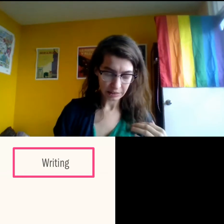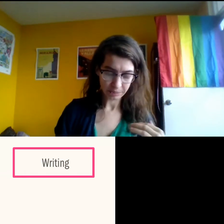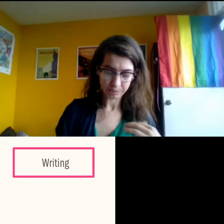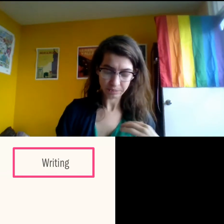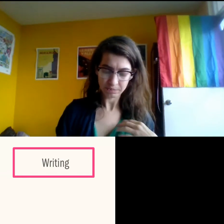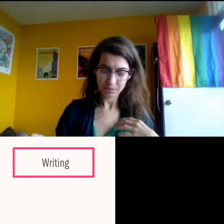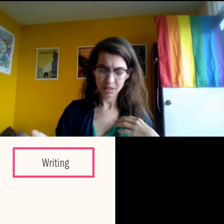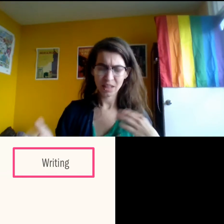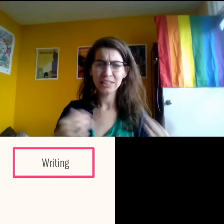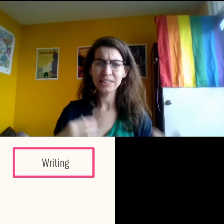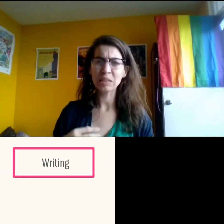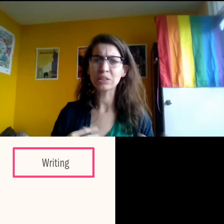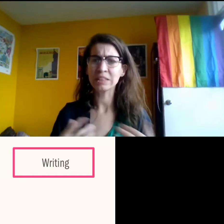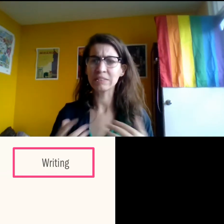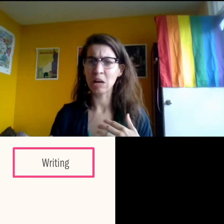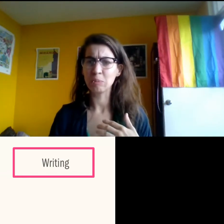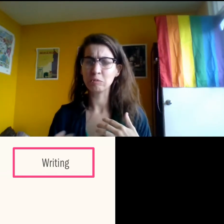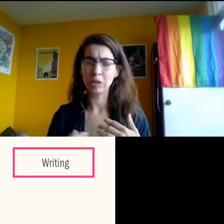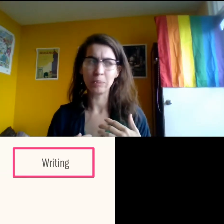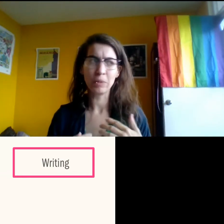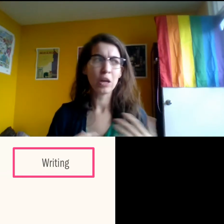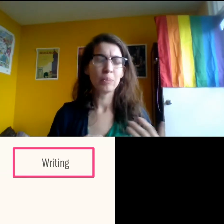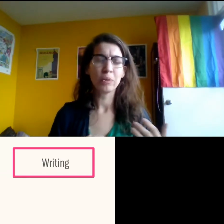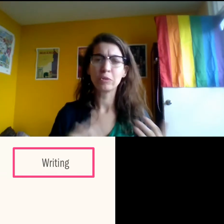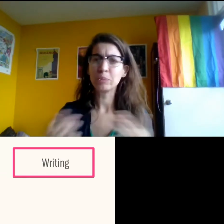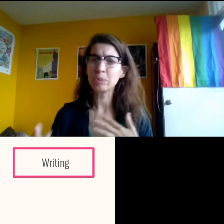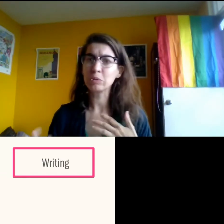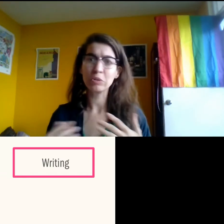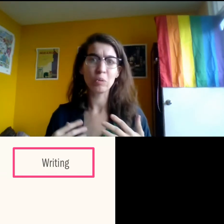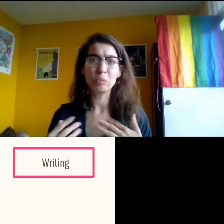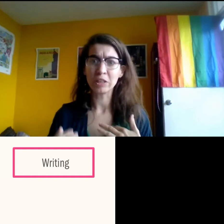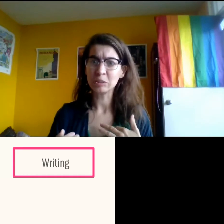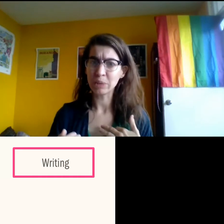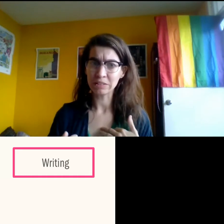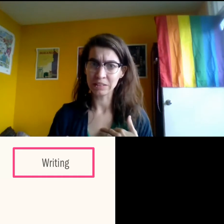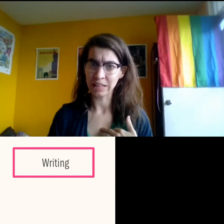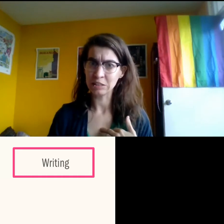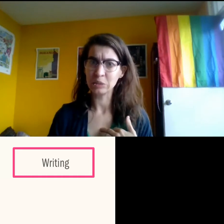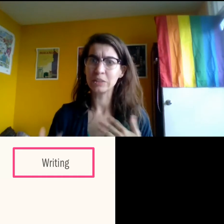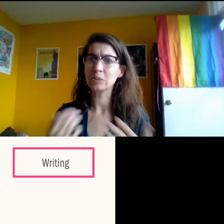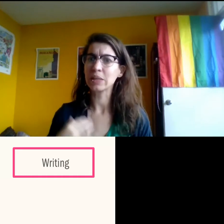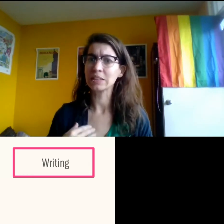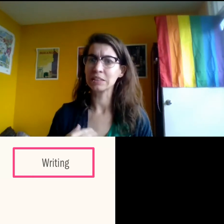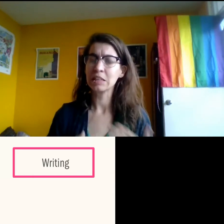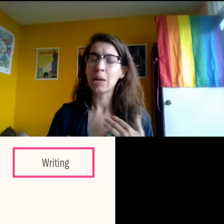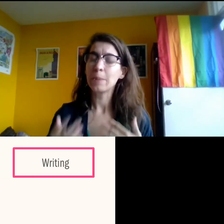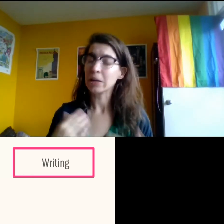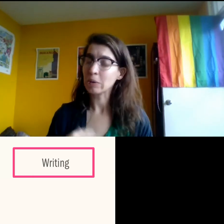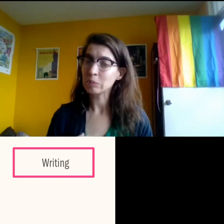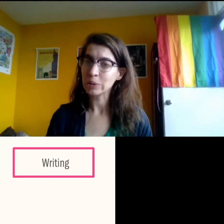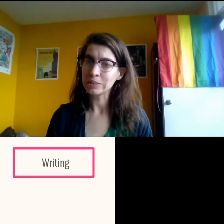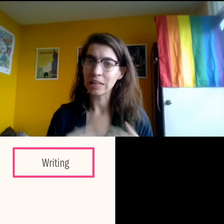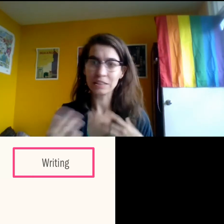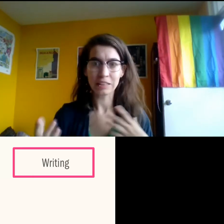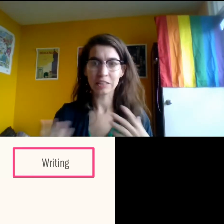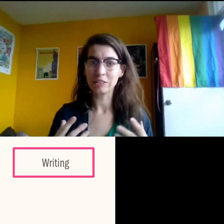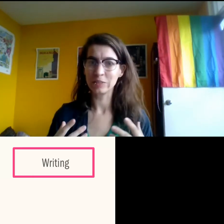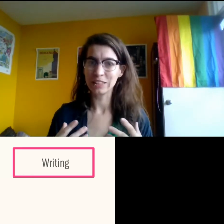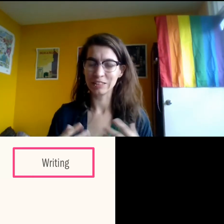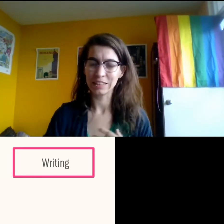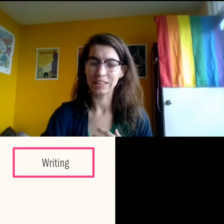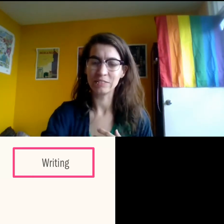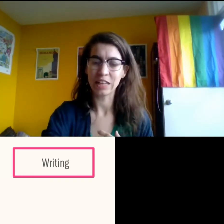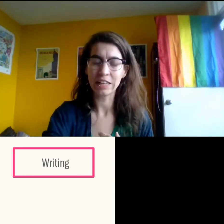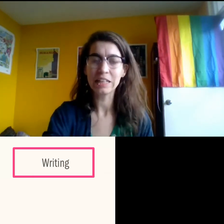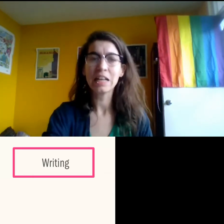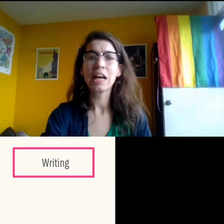these examples have come from both people who know much better than I do as well as my own process and other